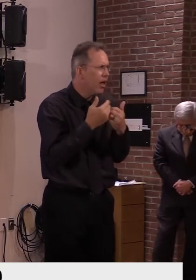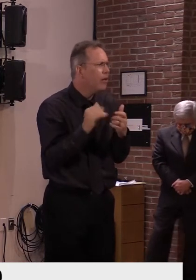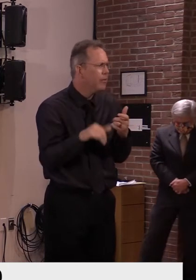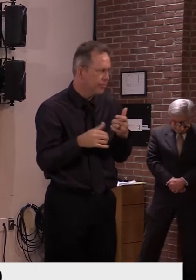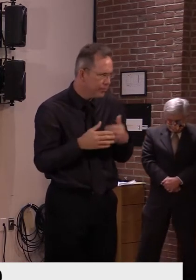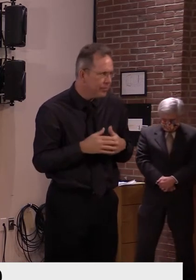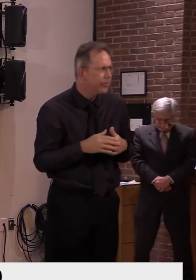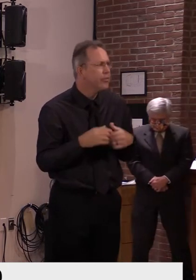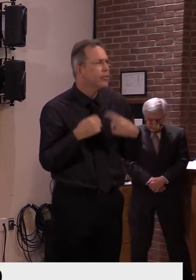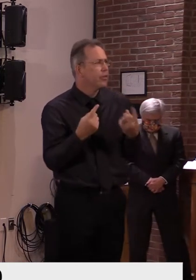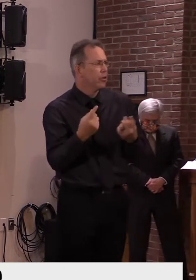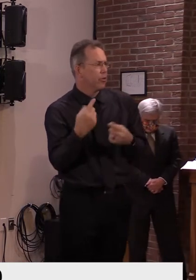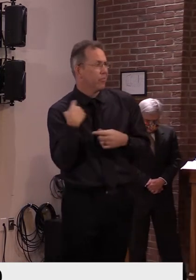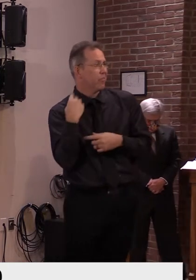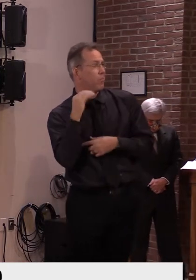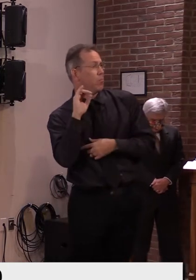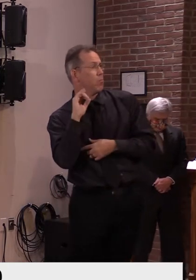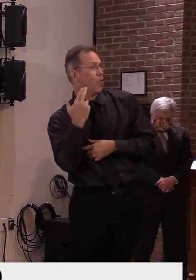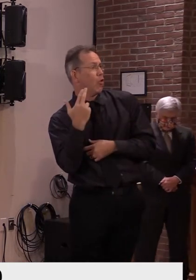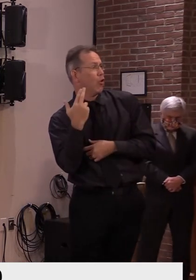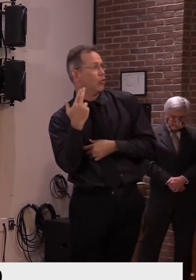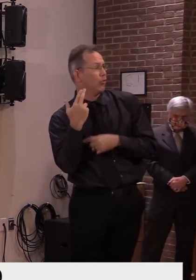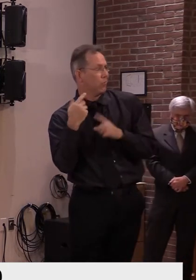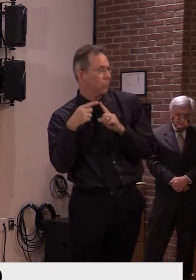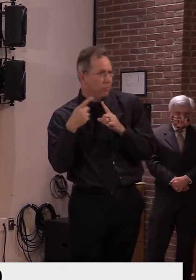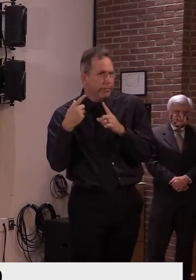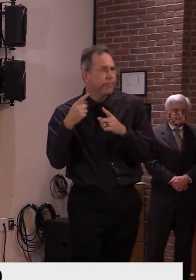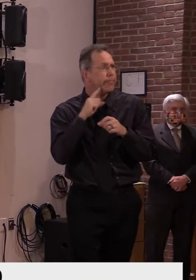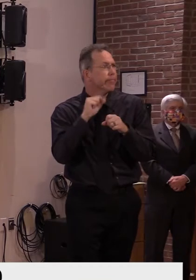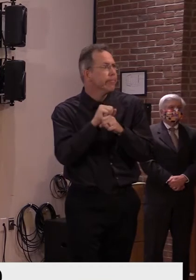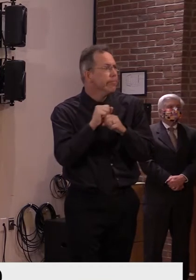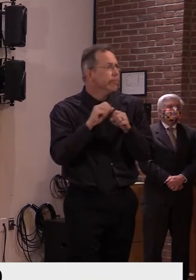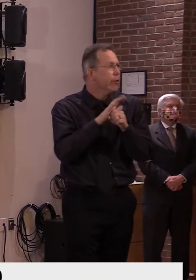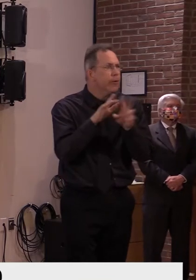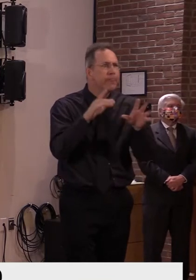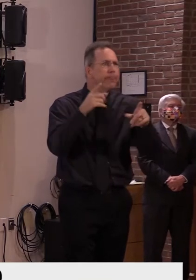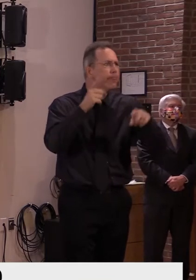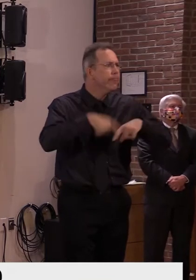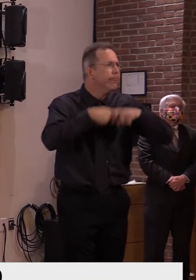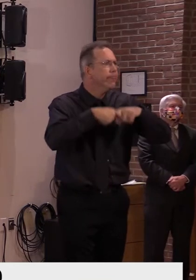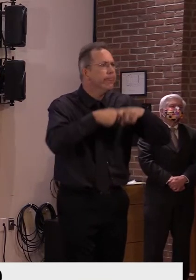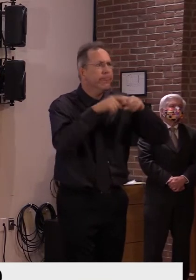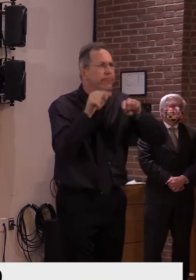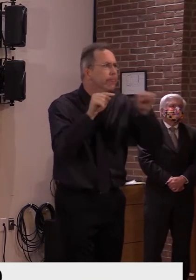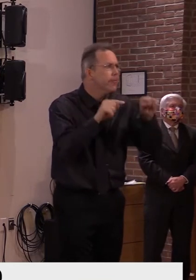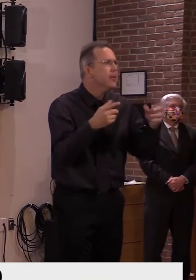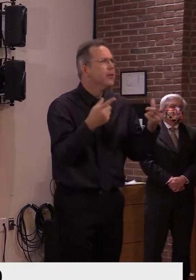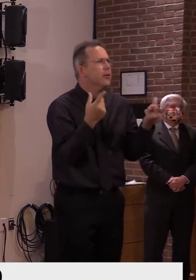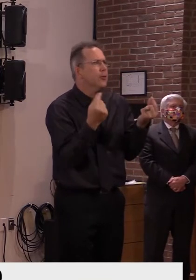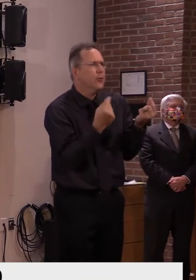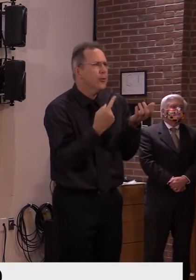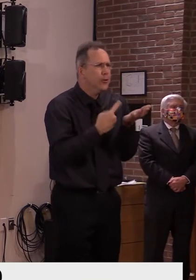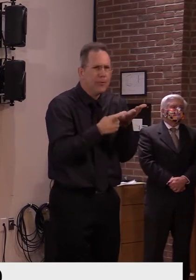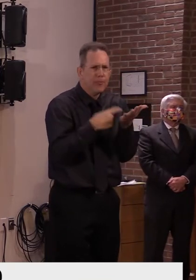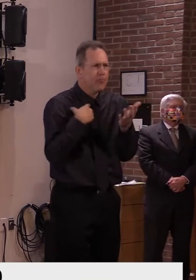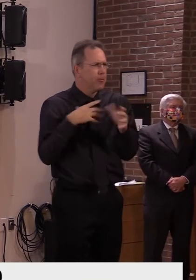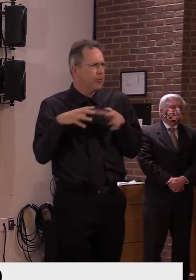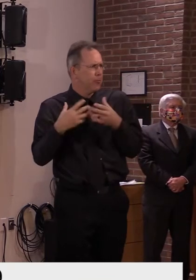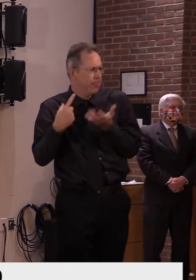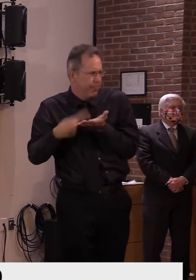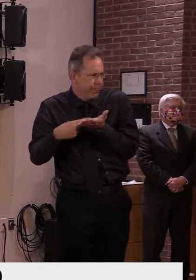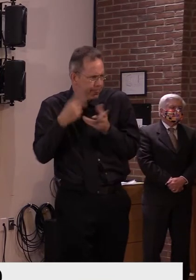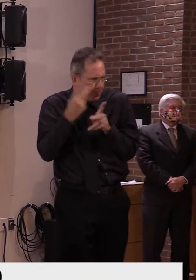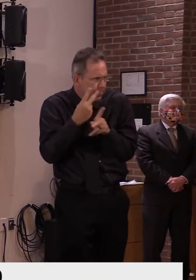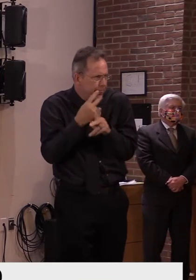during a global pandemic and public health crisis, we have done so with two unwavering goals. We wanted to